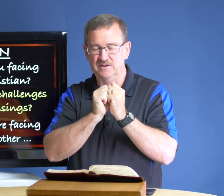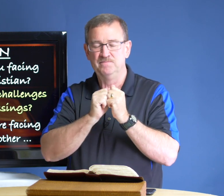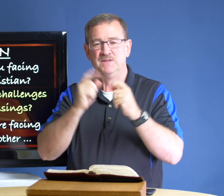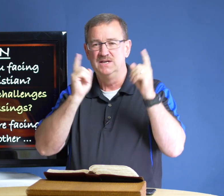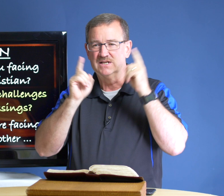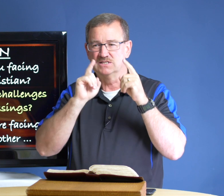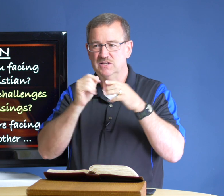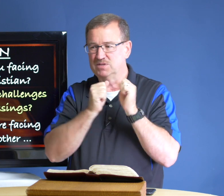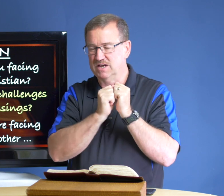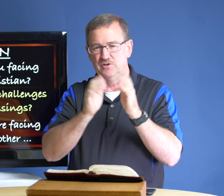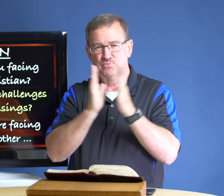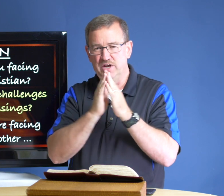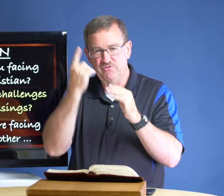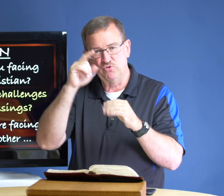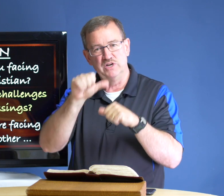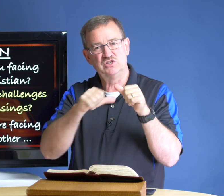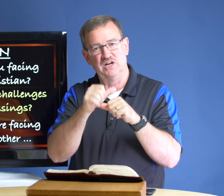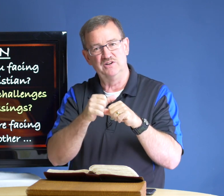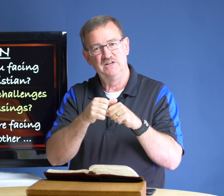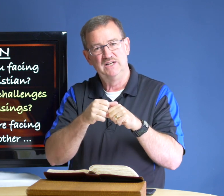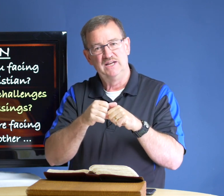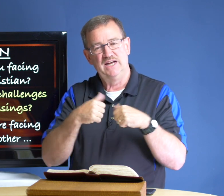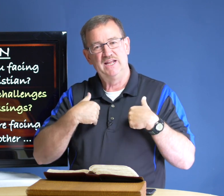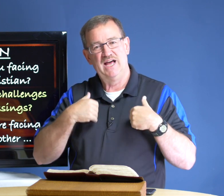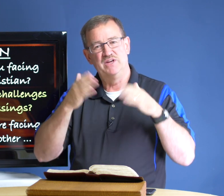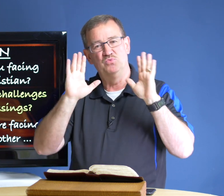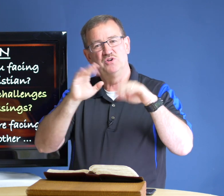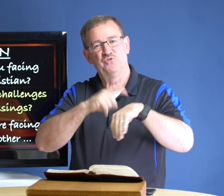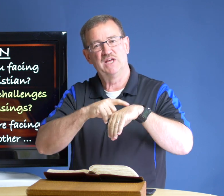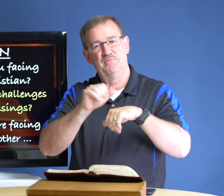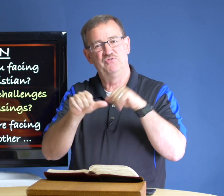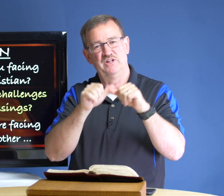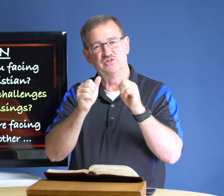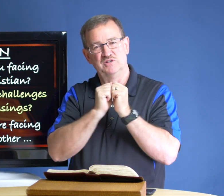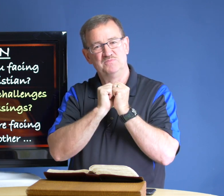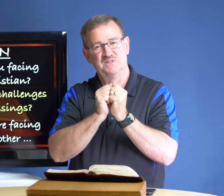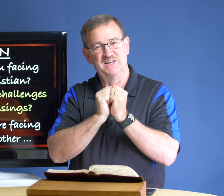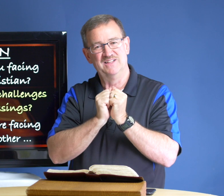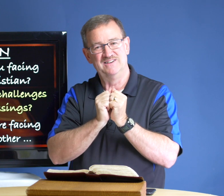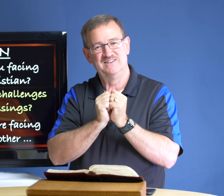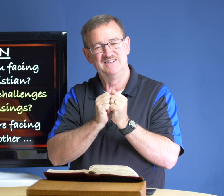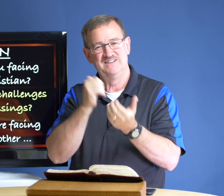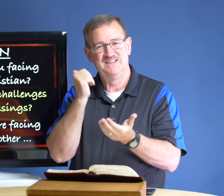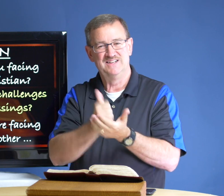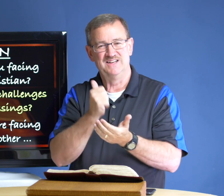consider them together pray for each other and have a wonderful time of fellowship together amen